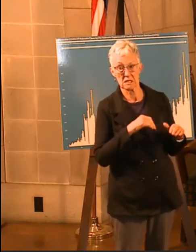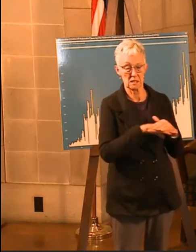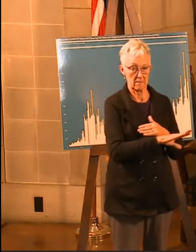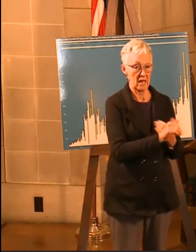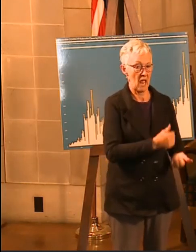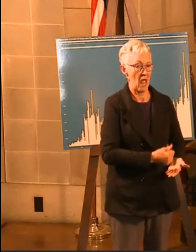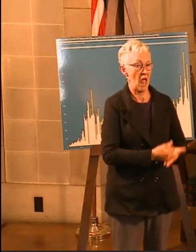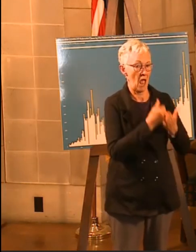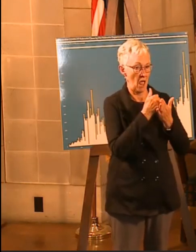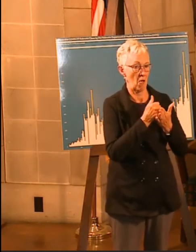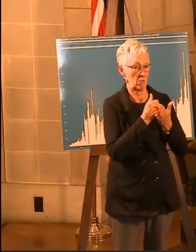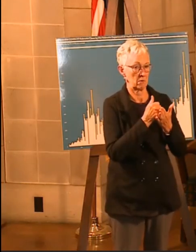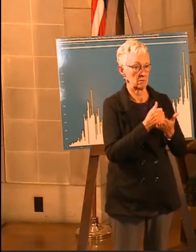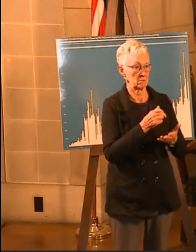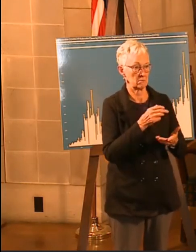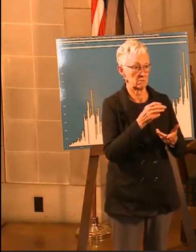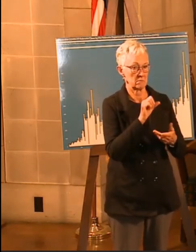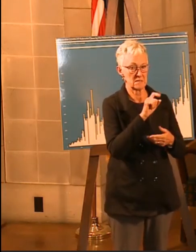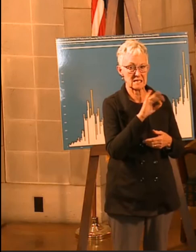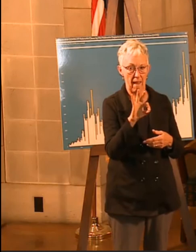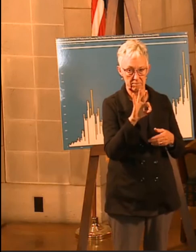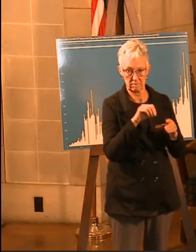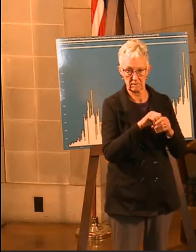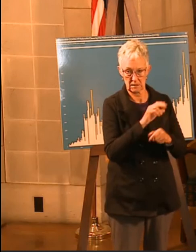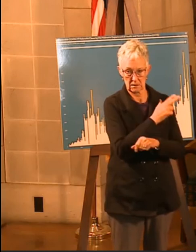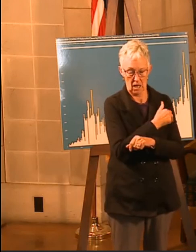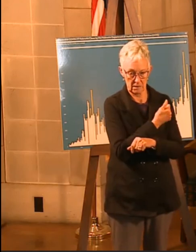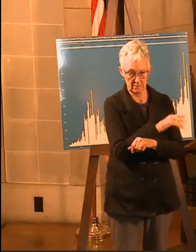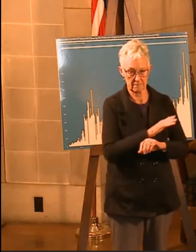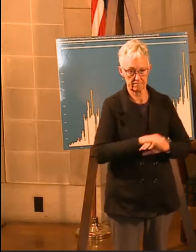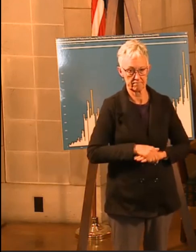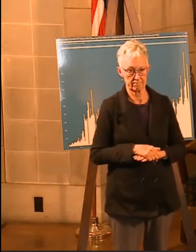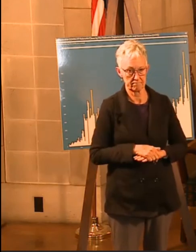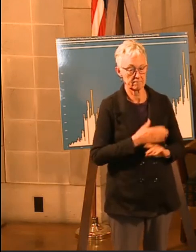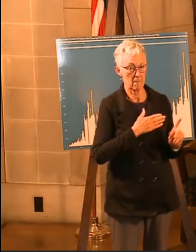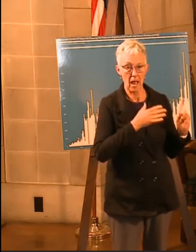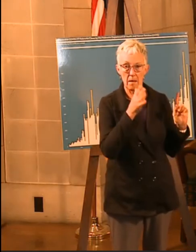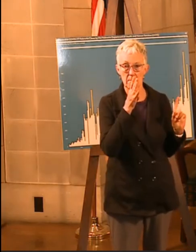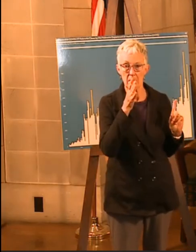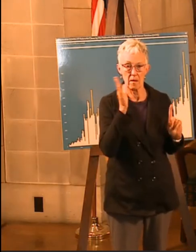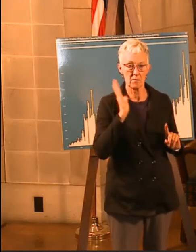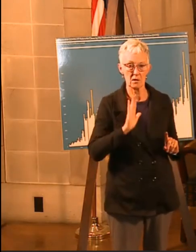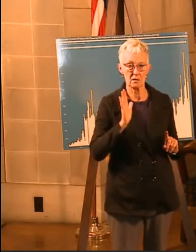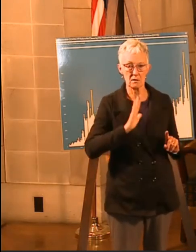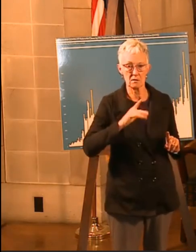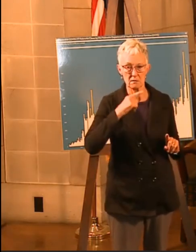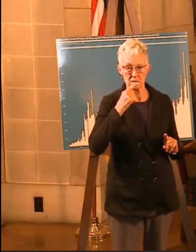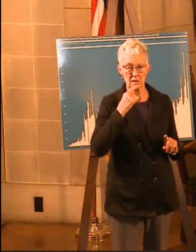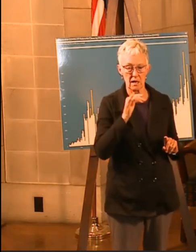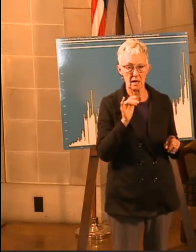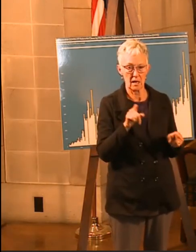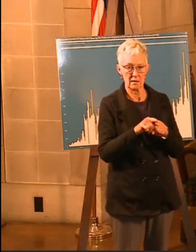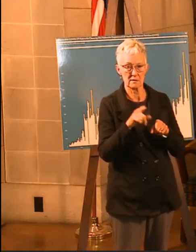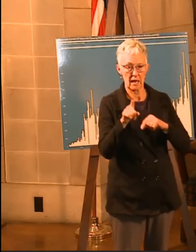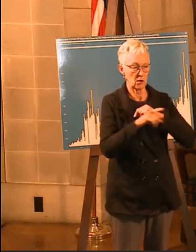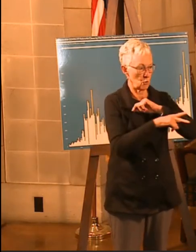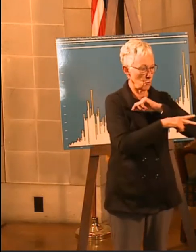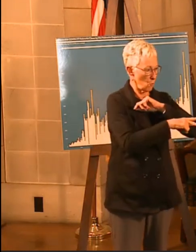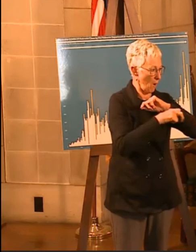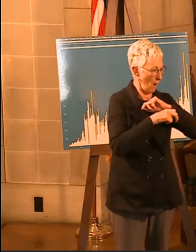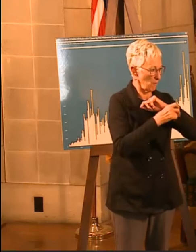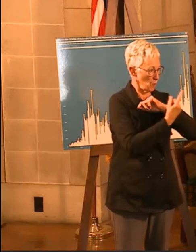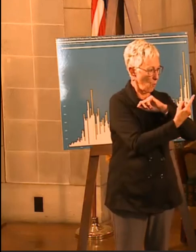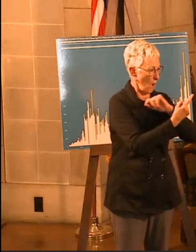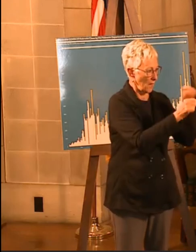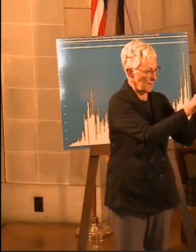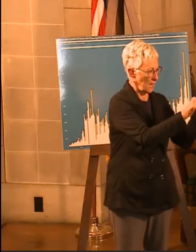and help staff those hospital systems? My mom used to have a saying that's sort of like robbing Peter to pay Paul because a